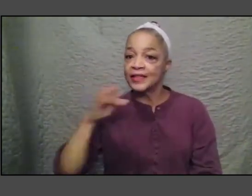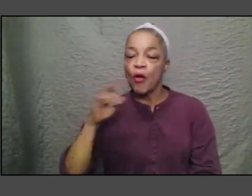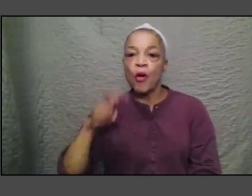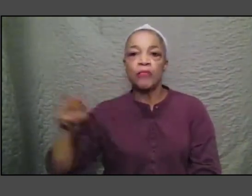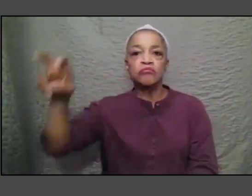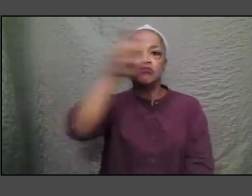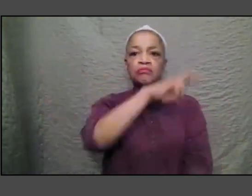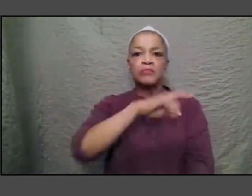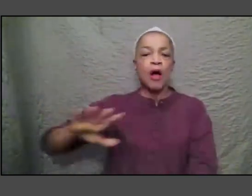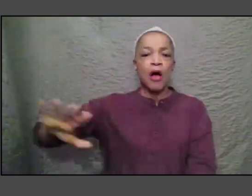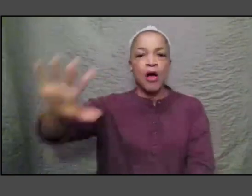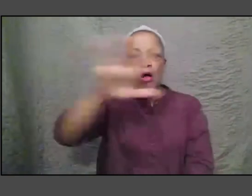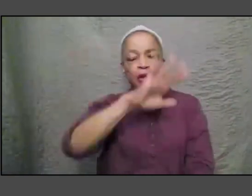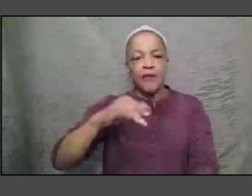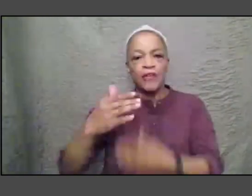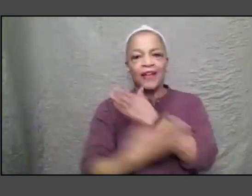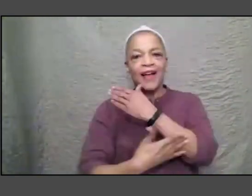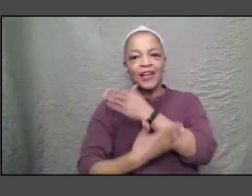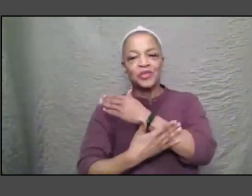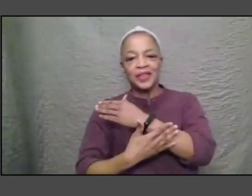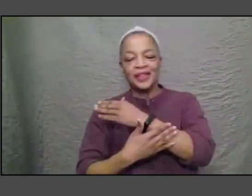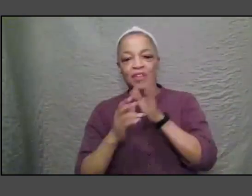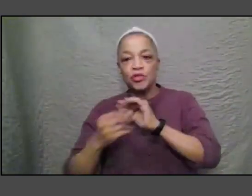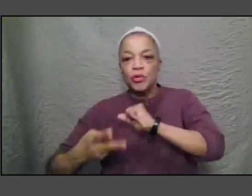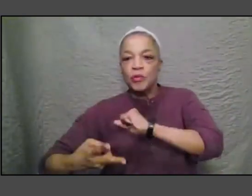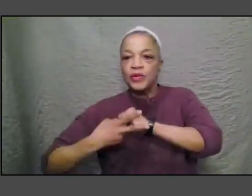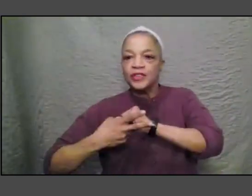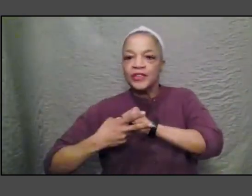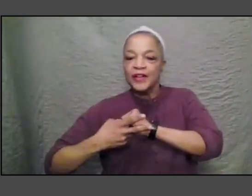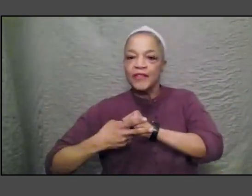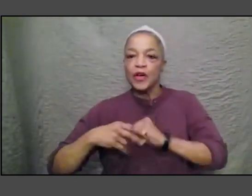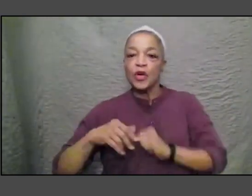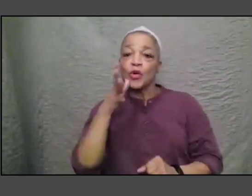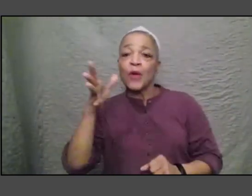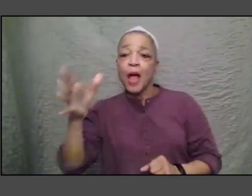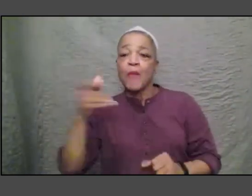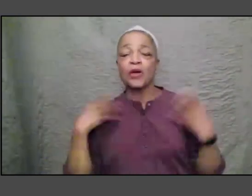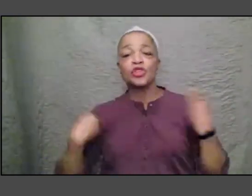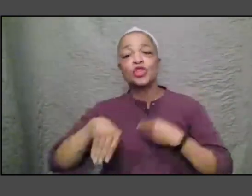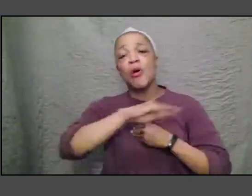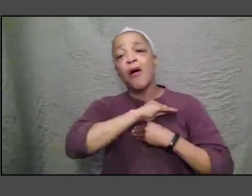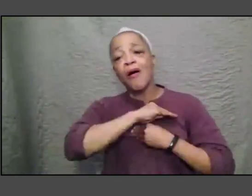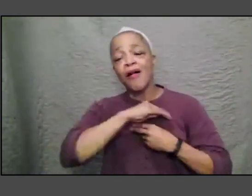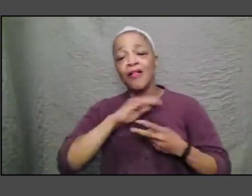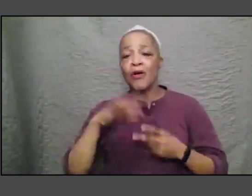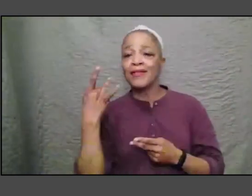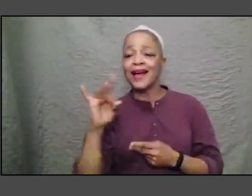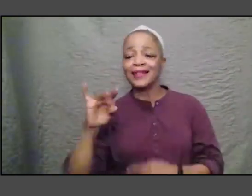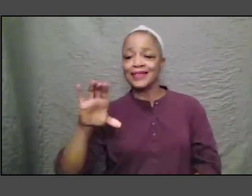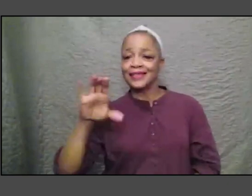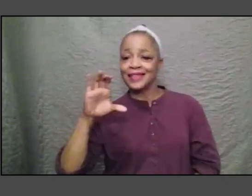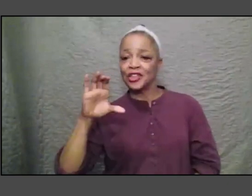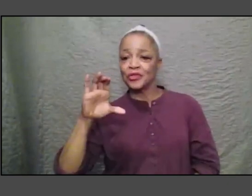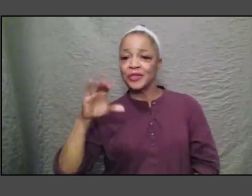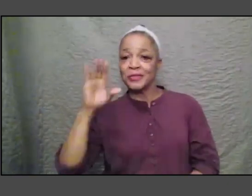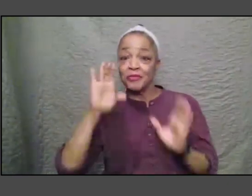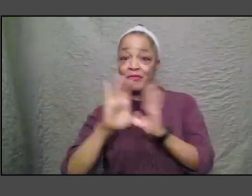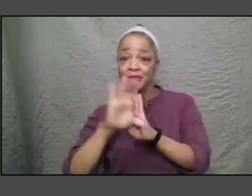collections but to preserve grandma's old shawl or that 19th century photograph but what it did is we heard those stories but it